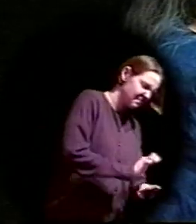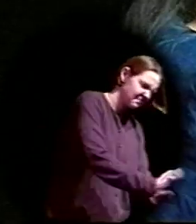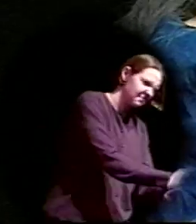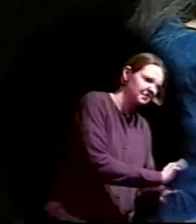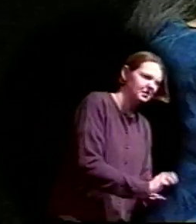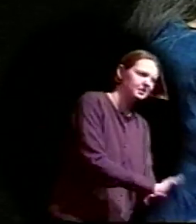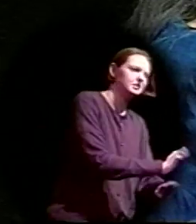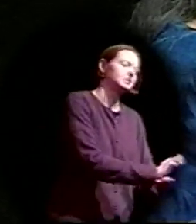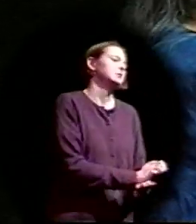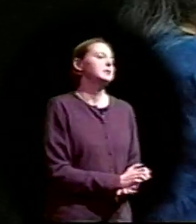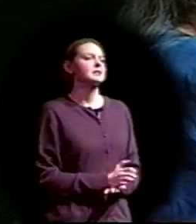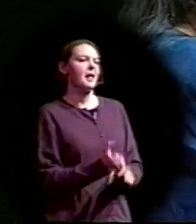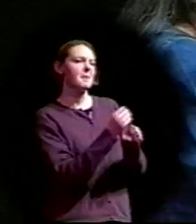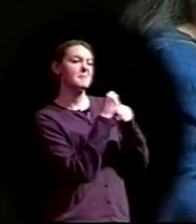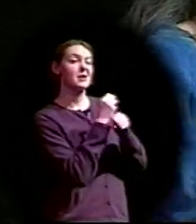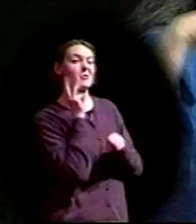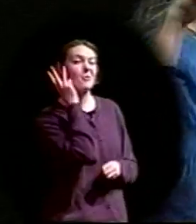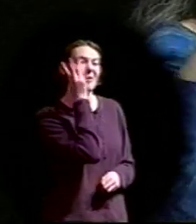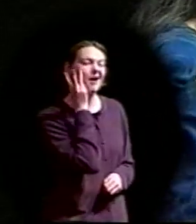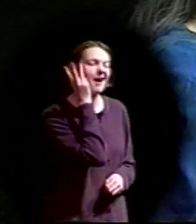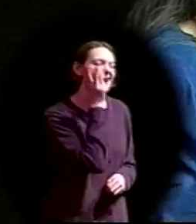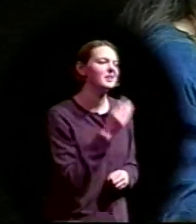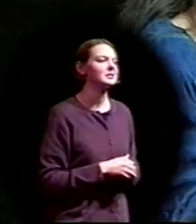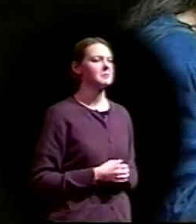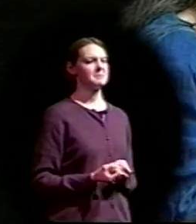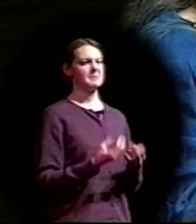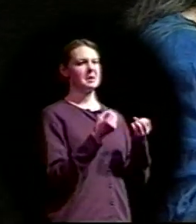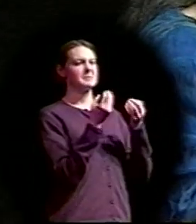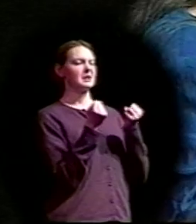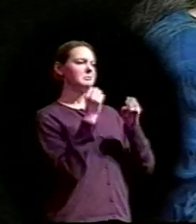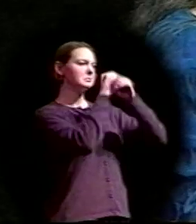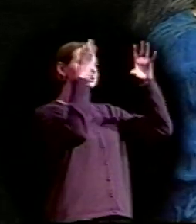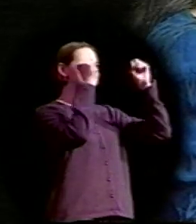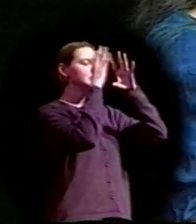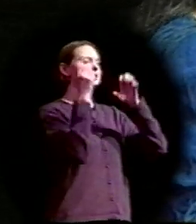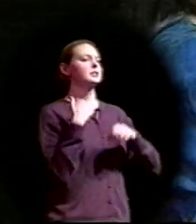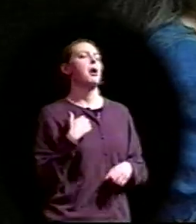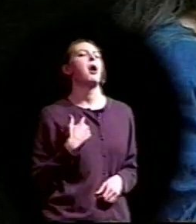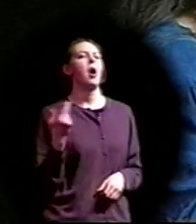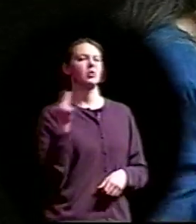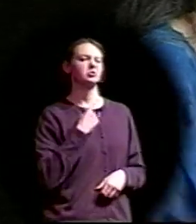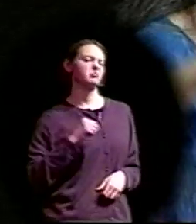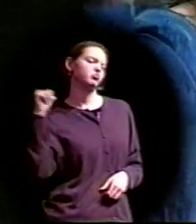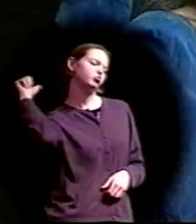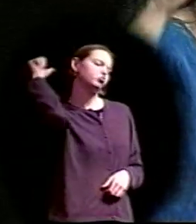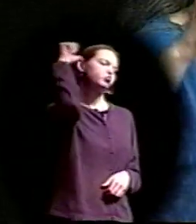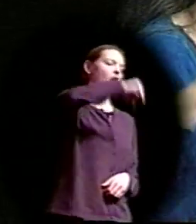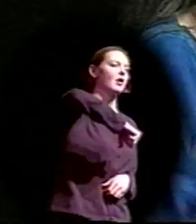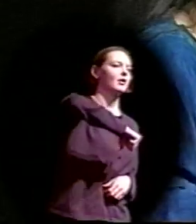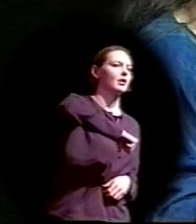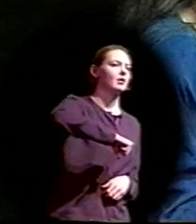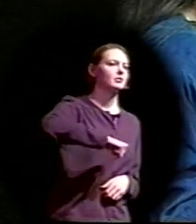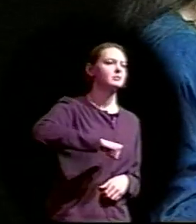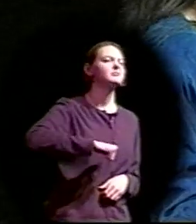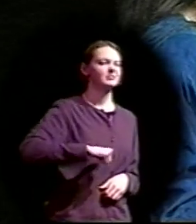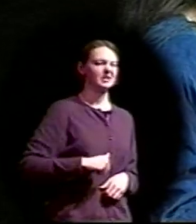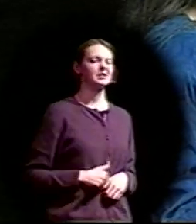wine. And then there were a lot of scenes of debauchery and drunkenness. And they got kicked out, bringing shame to their mother.